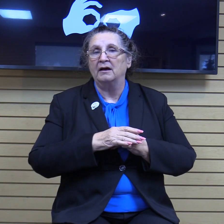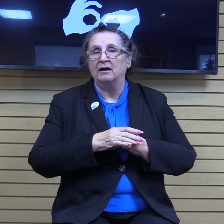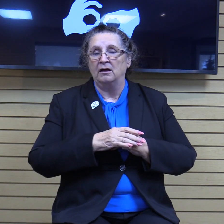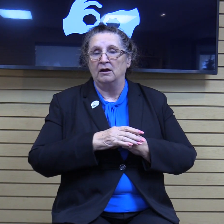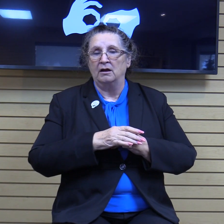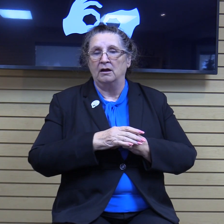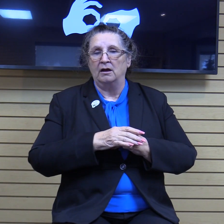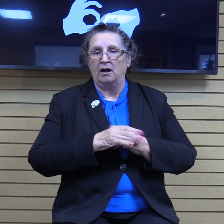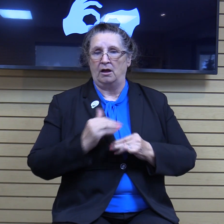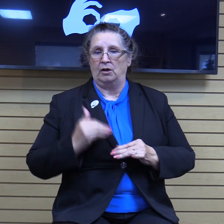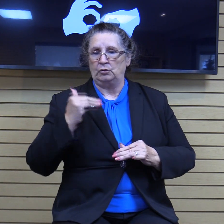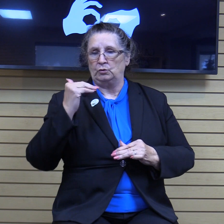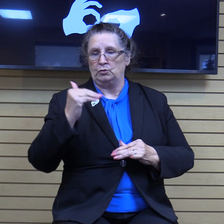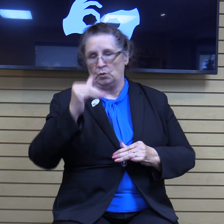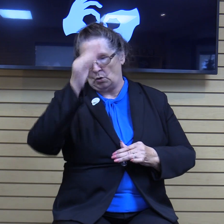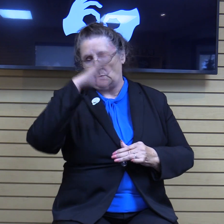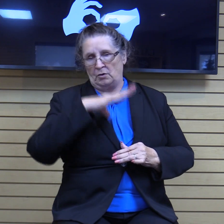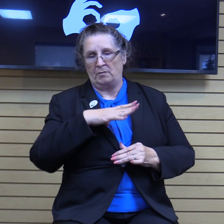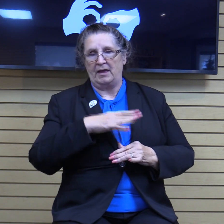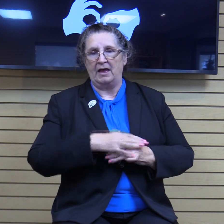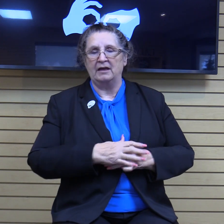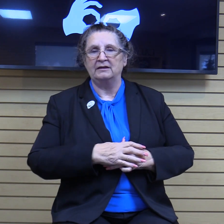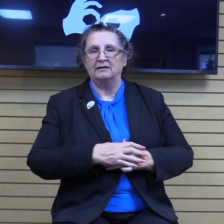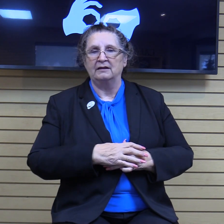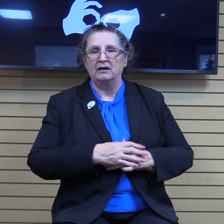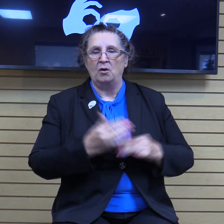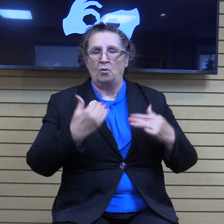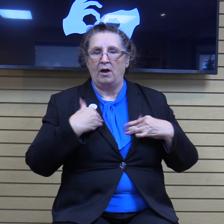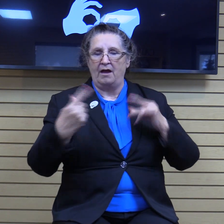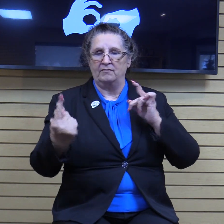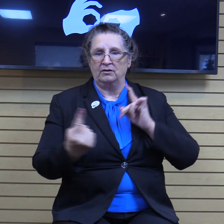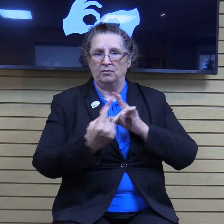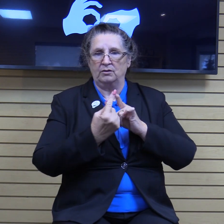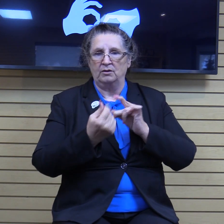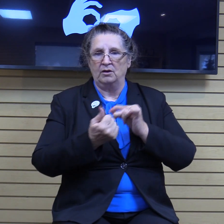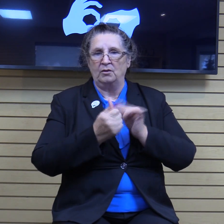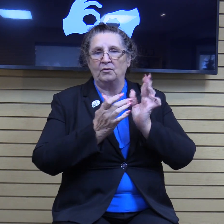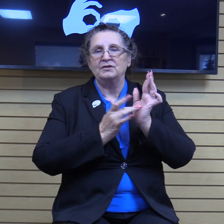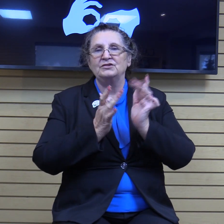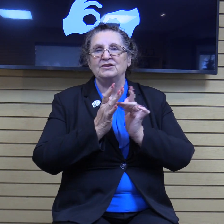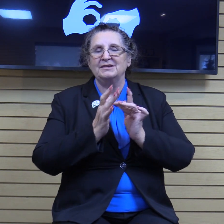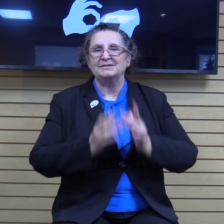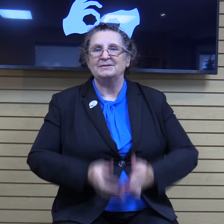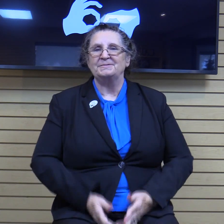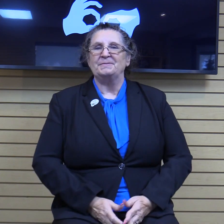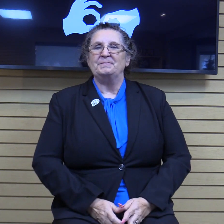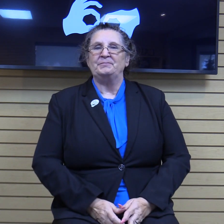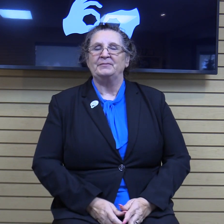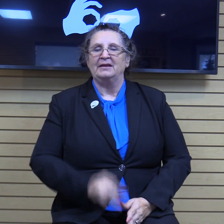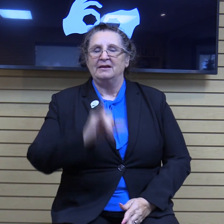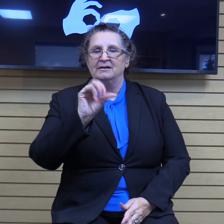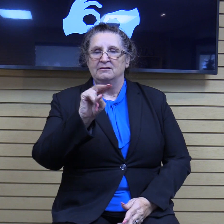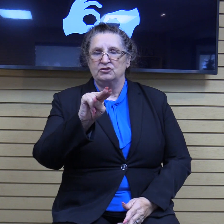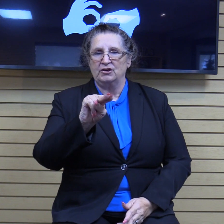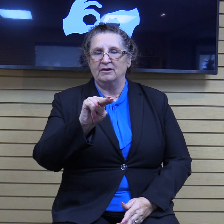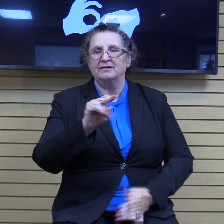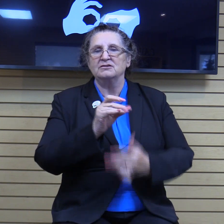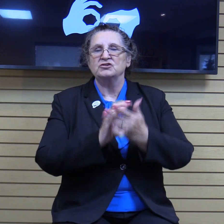who's going to have an encounter with Jesus. John chapter 4, verse